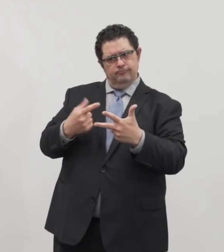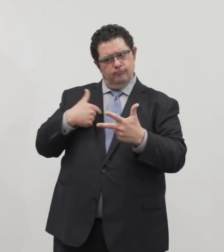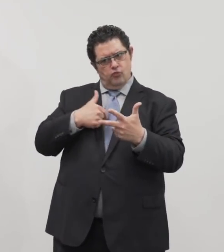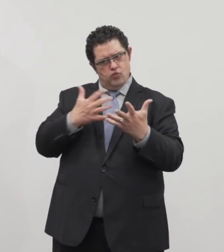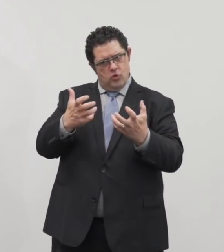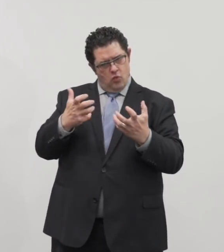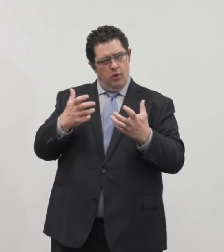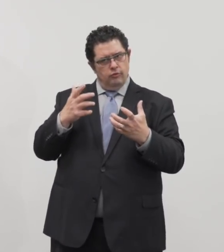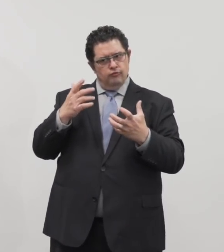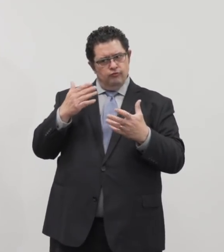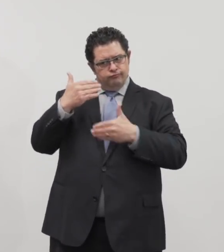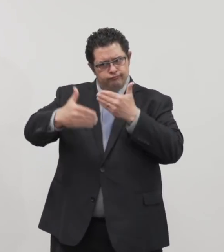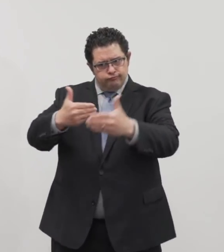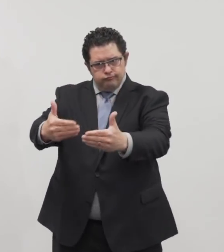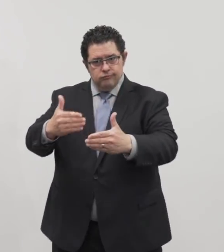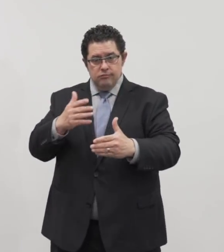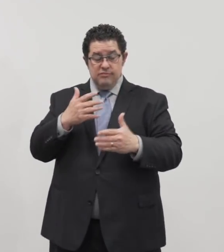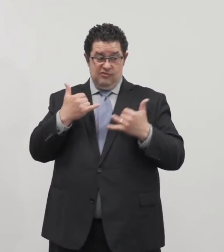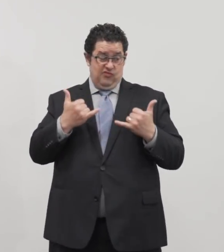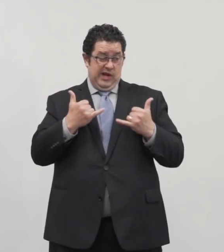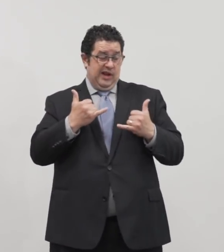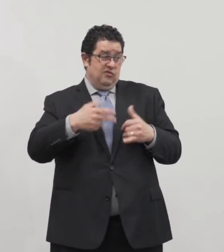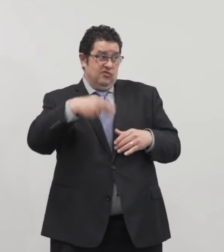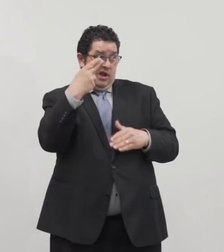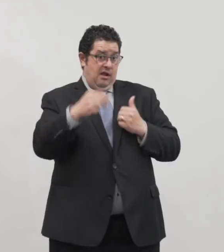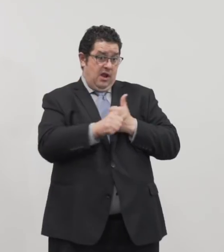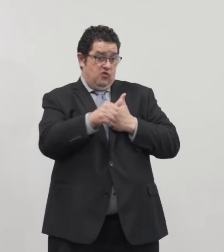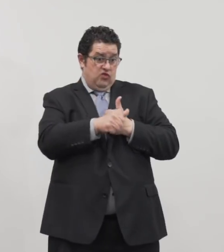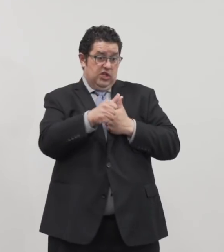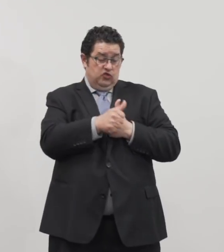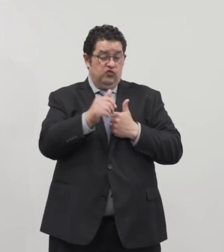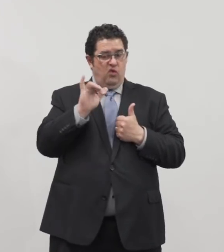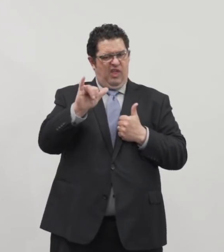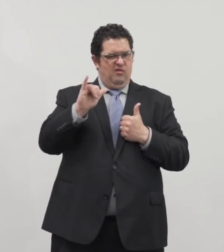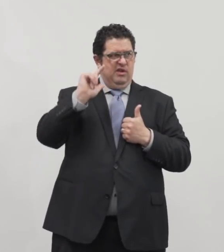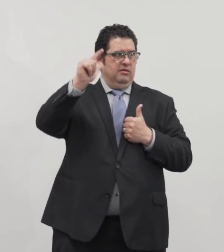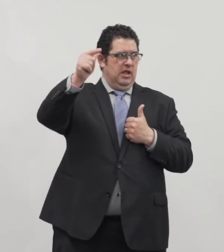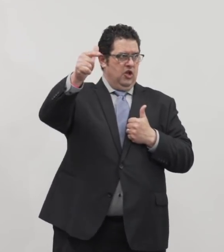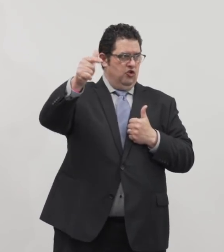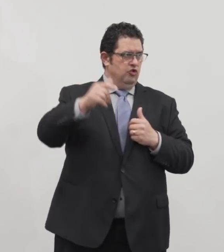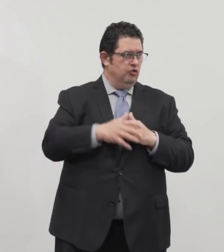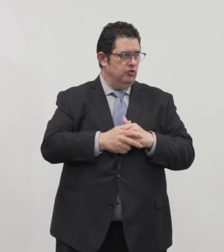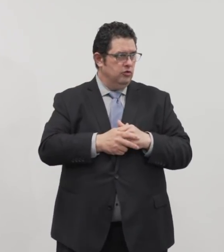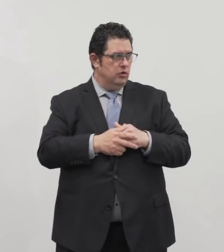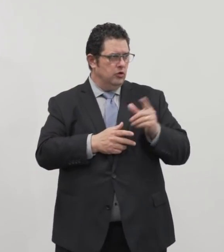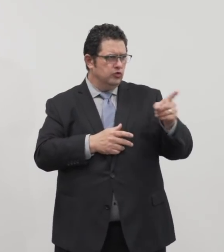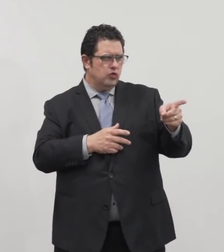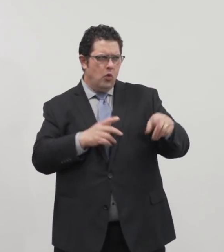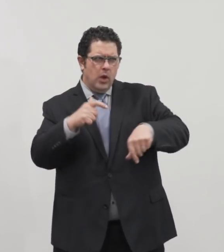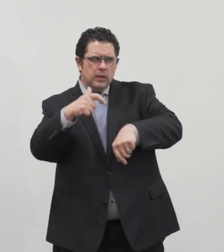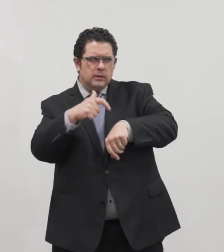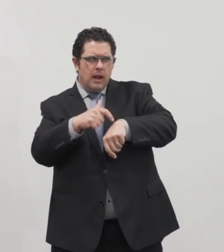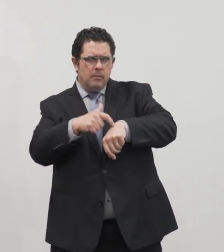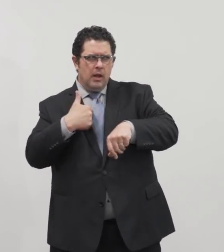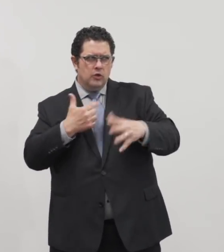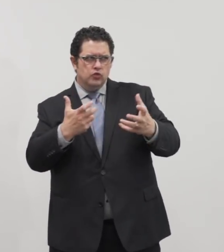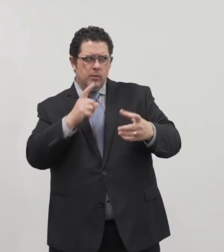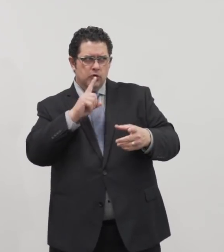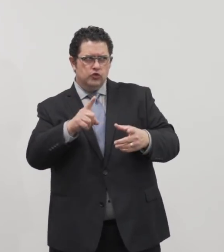But right now it's an area of higher risk and it will be a second step. Just on the timeline again, I just want to make sure I'm clear.